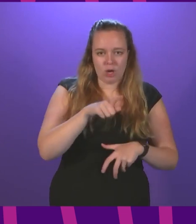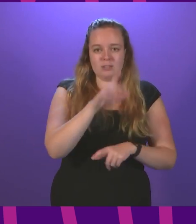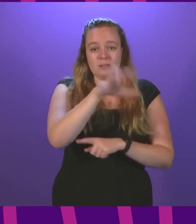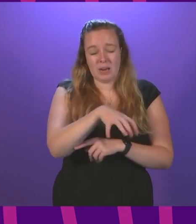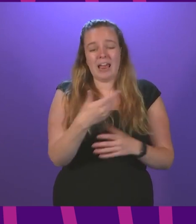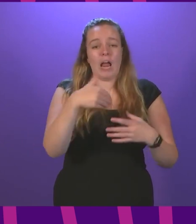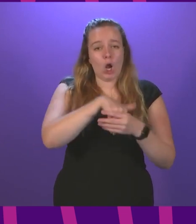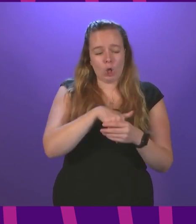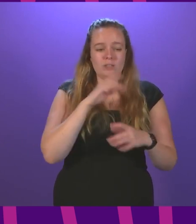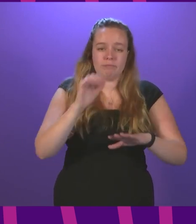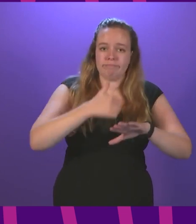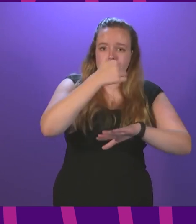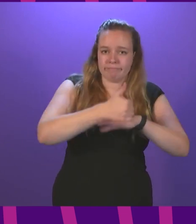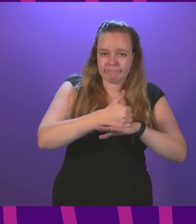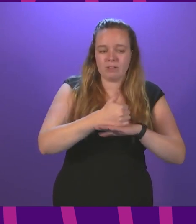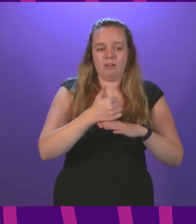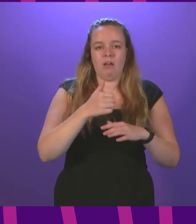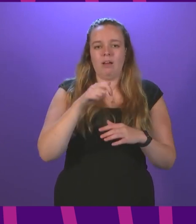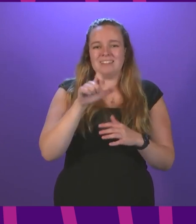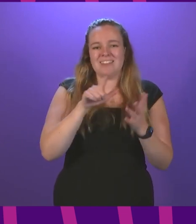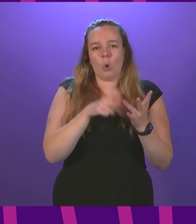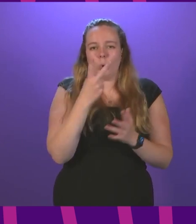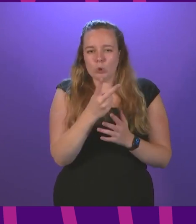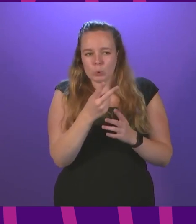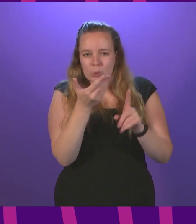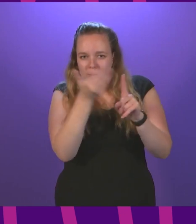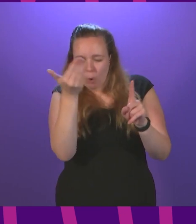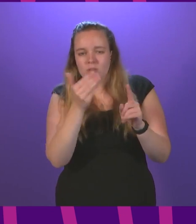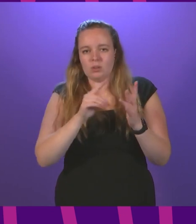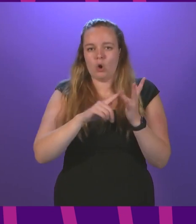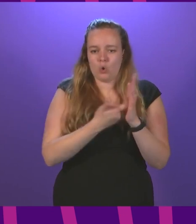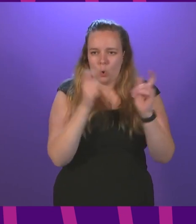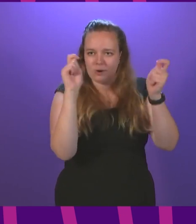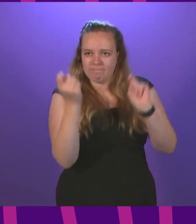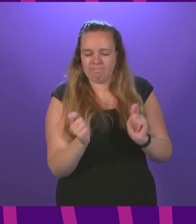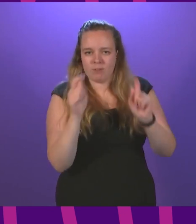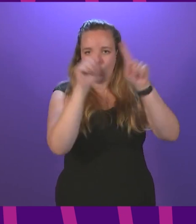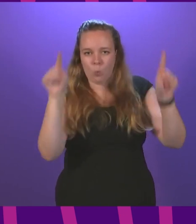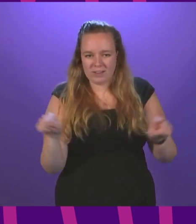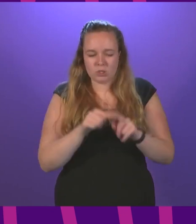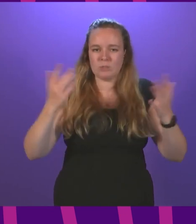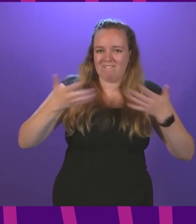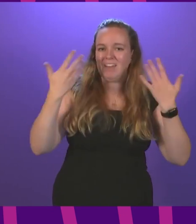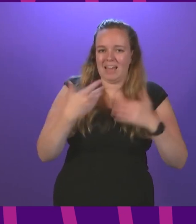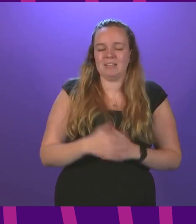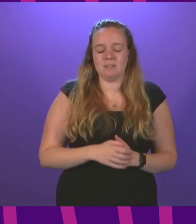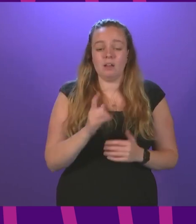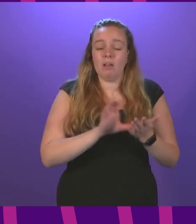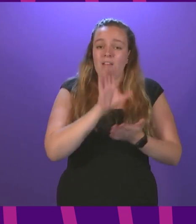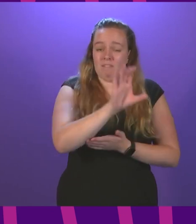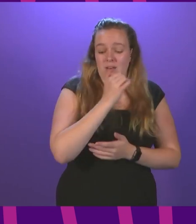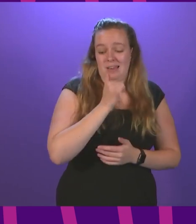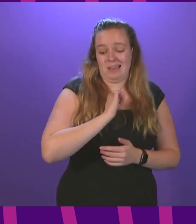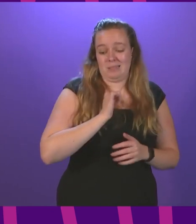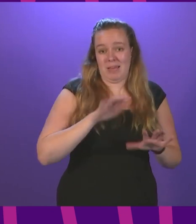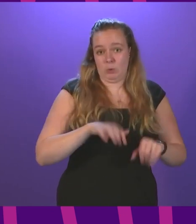for example, the installation of carbon dioxide monitors or alterations to windows and vents. The fund, which we expect